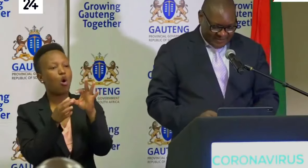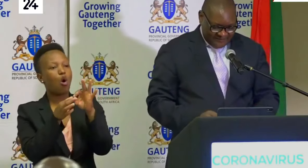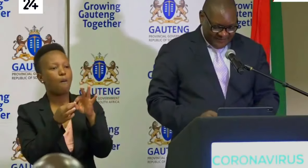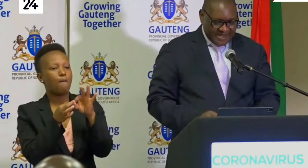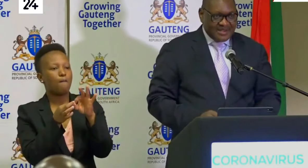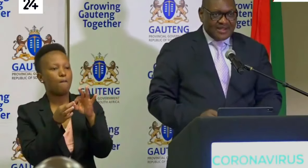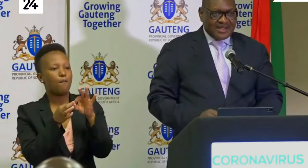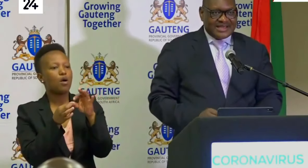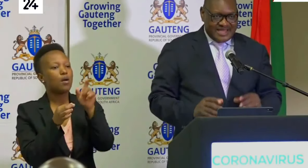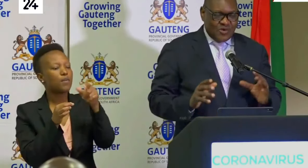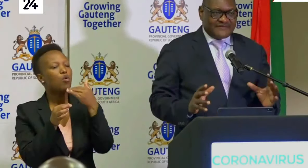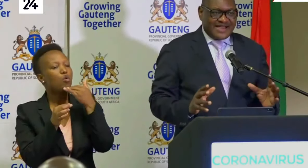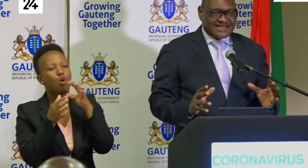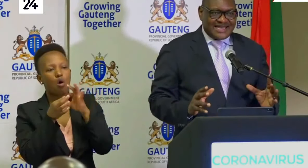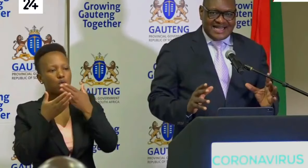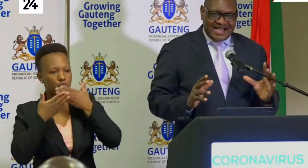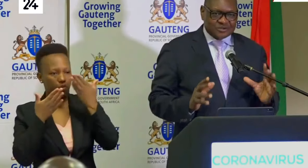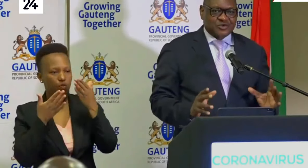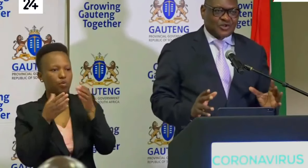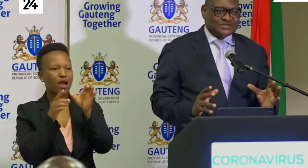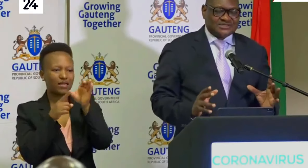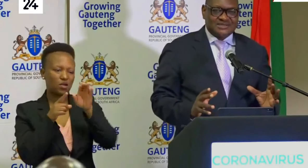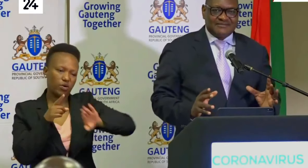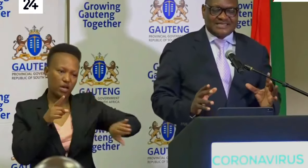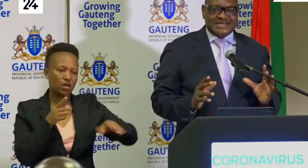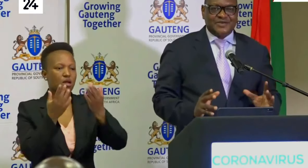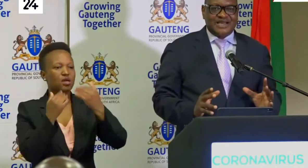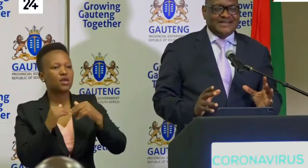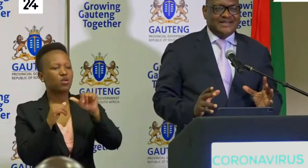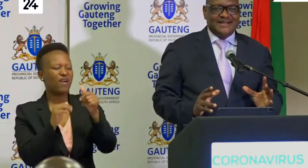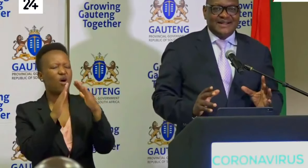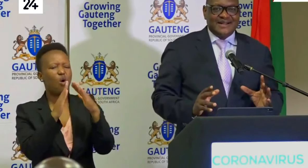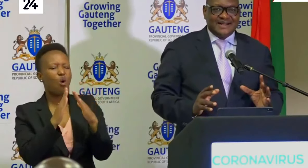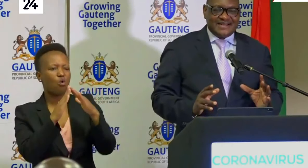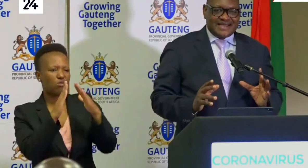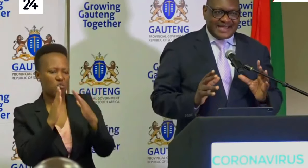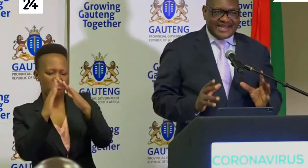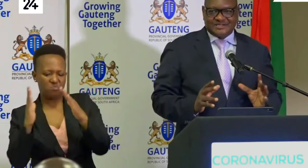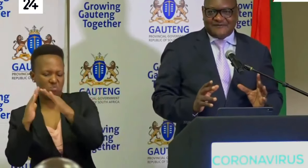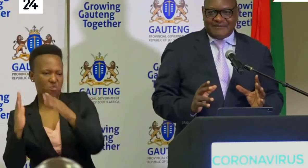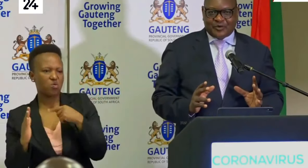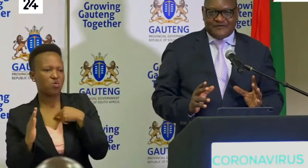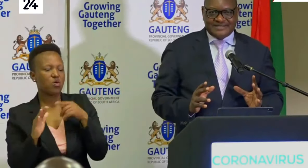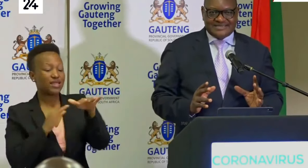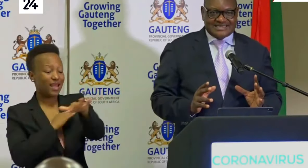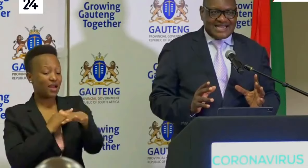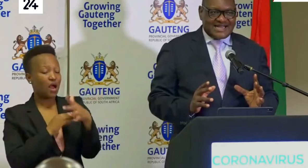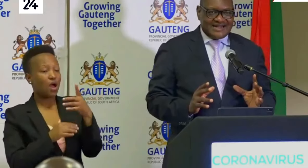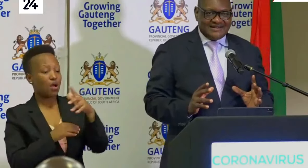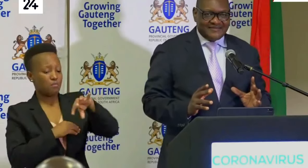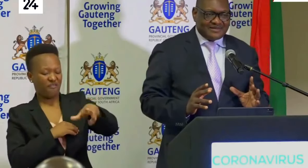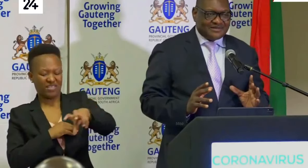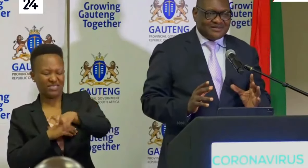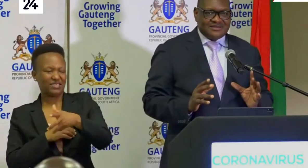category, country, and then we have other households, particularly in the areas of our province that